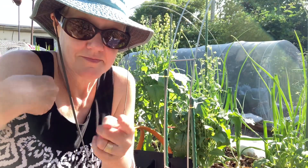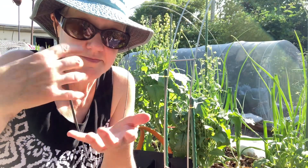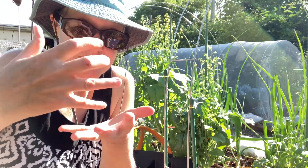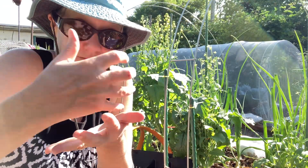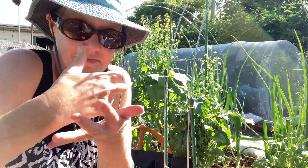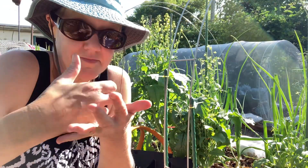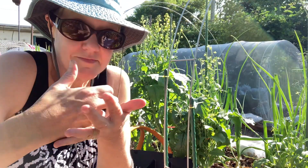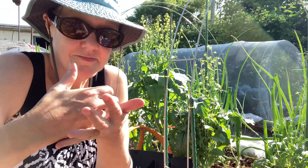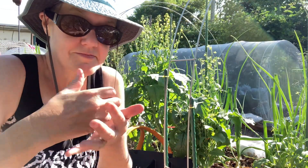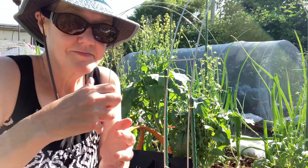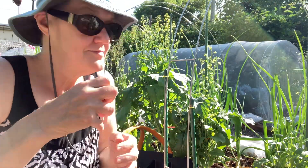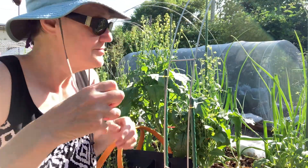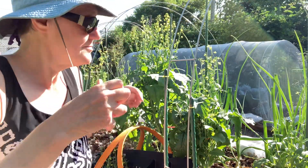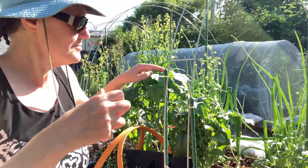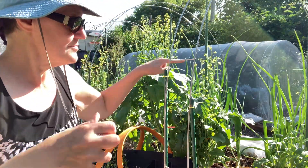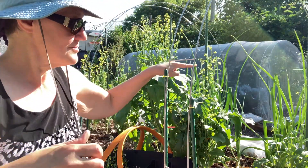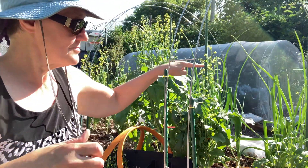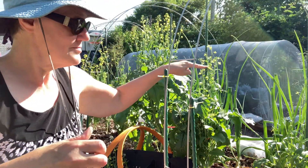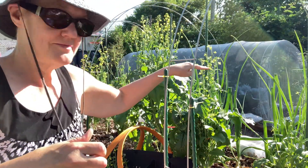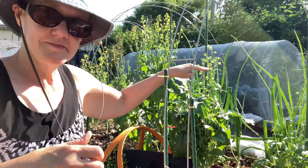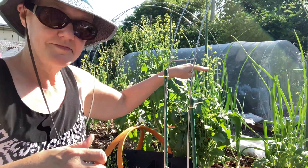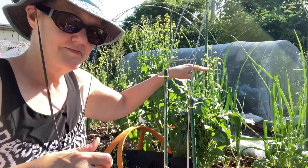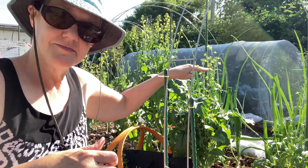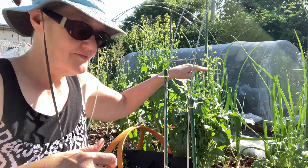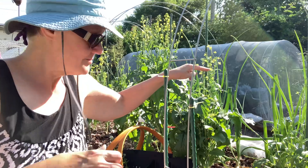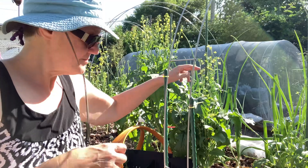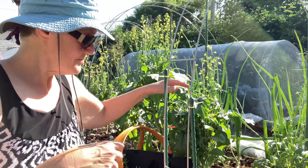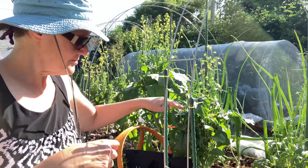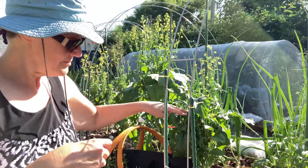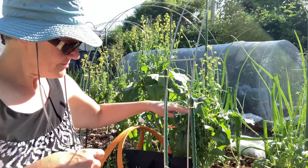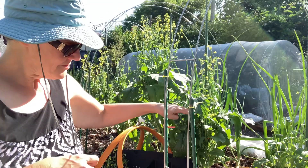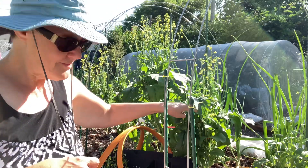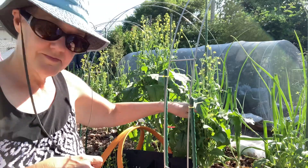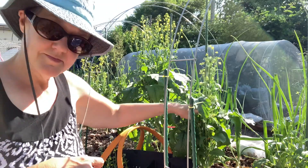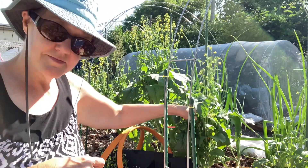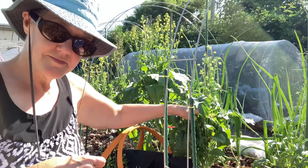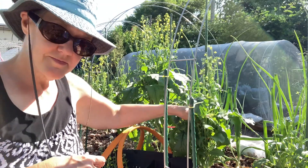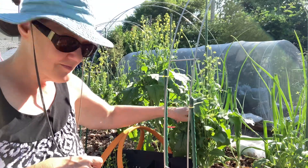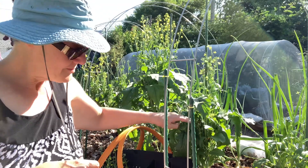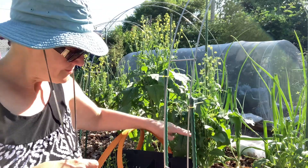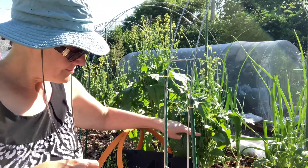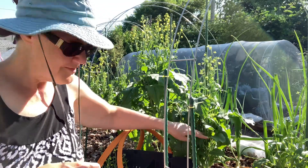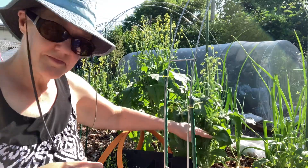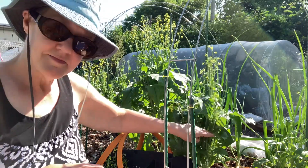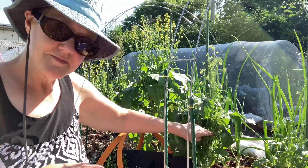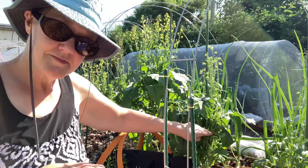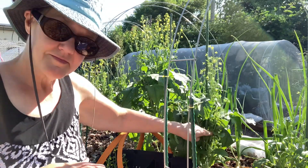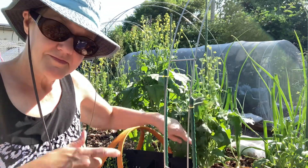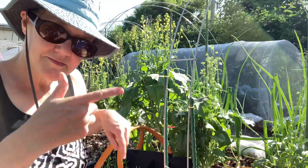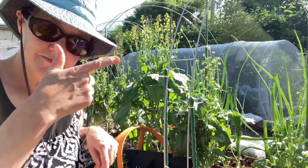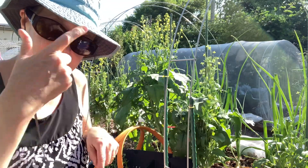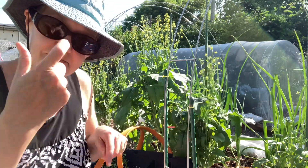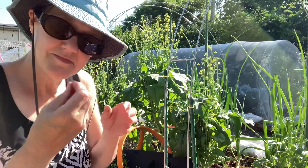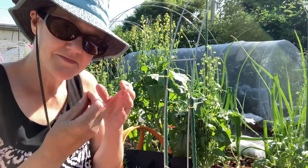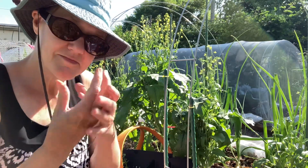now when i harvest the broccoli rob i don't just cut off the tips i cut way down on the plant